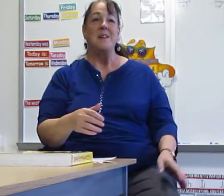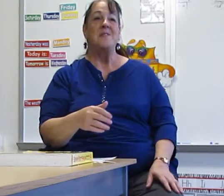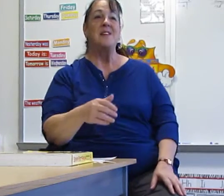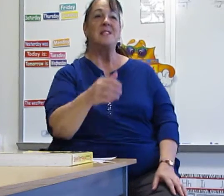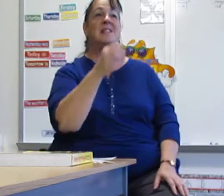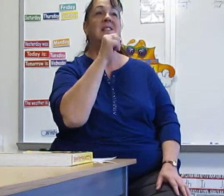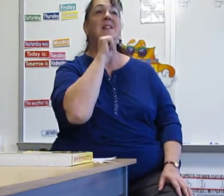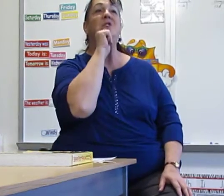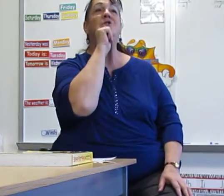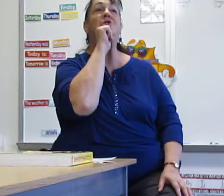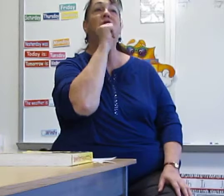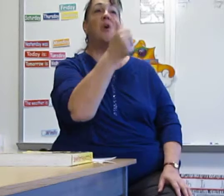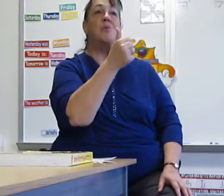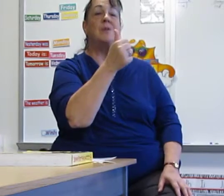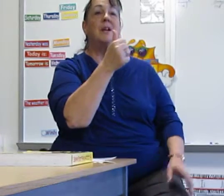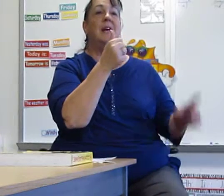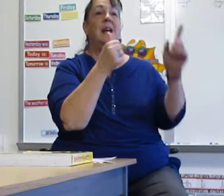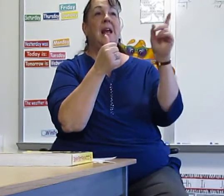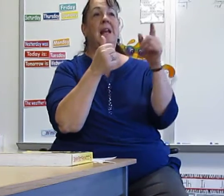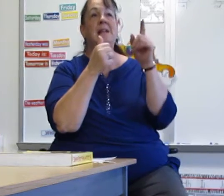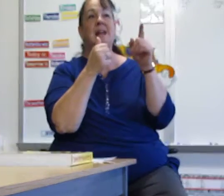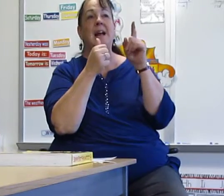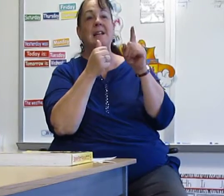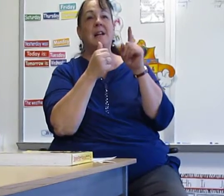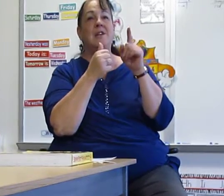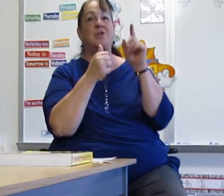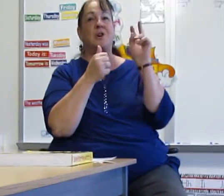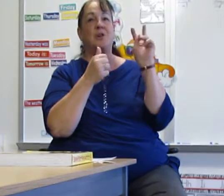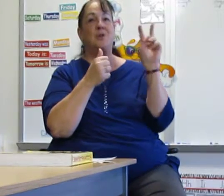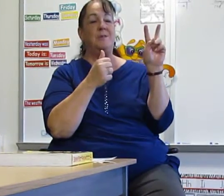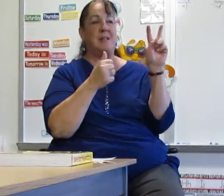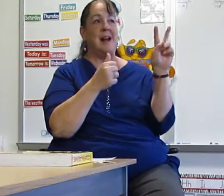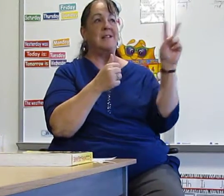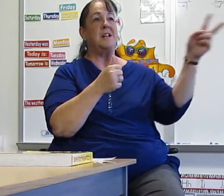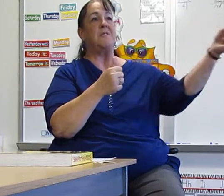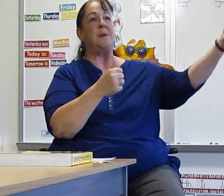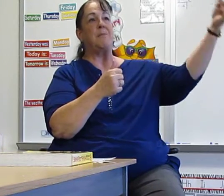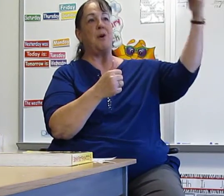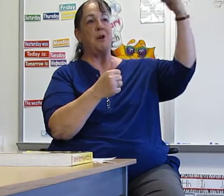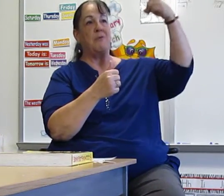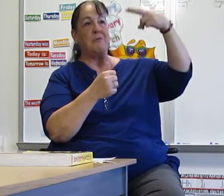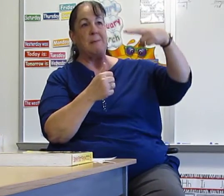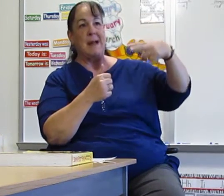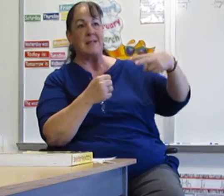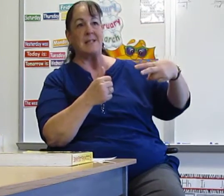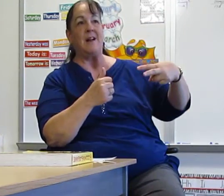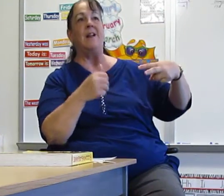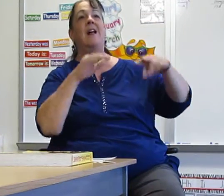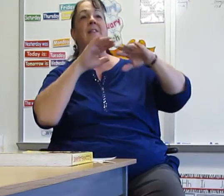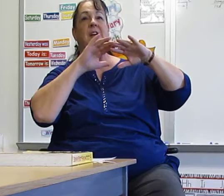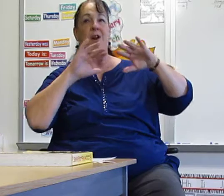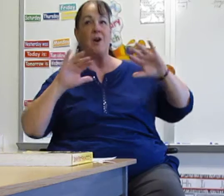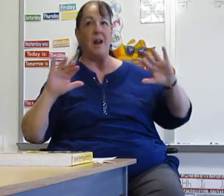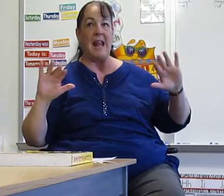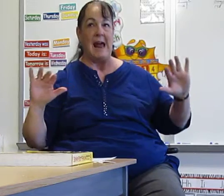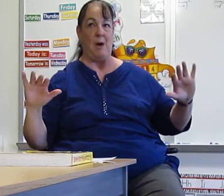This is don't. In exact English, there are two signs that have been brought over from ASL that are allowed.